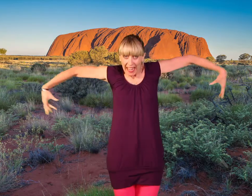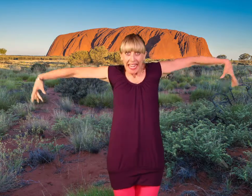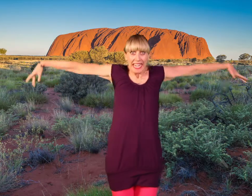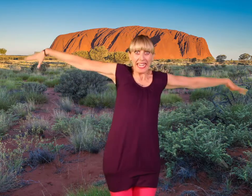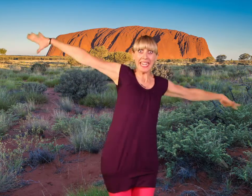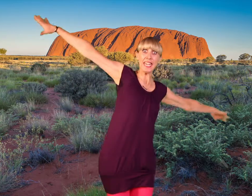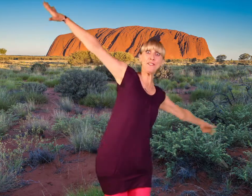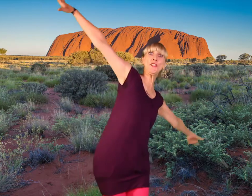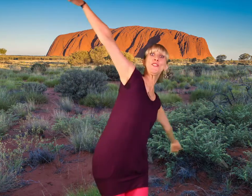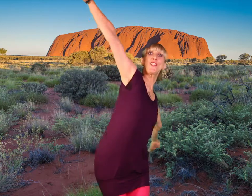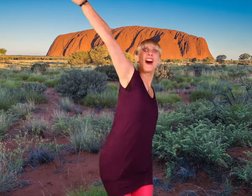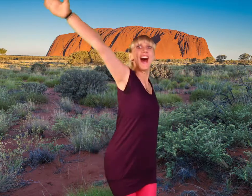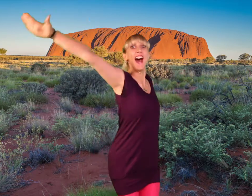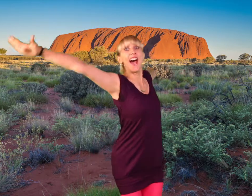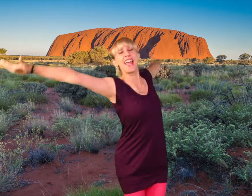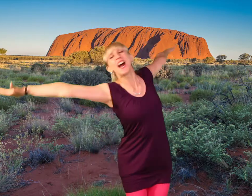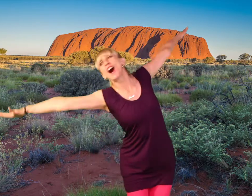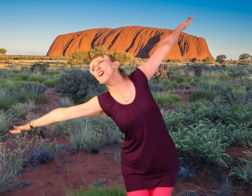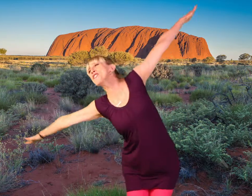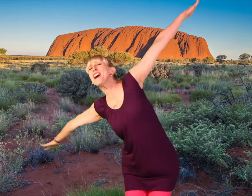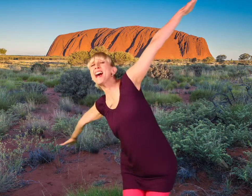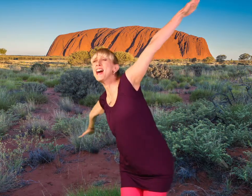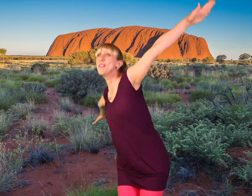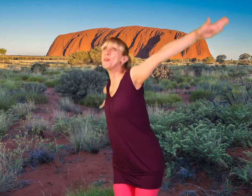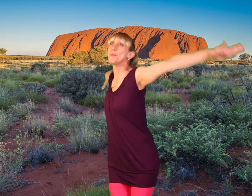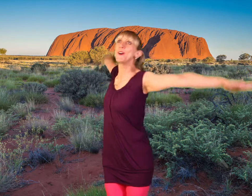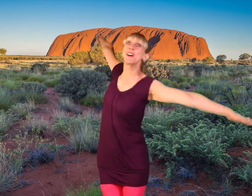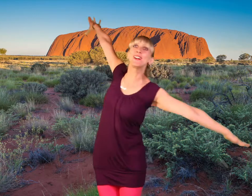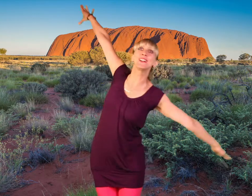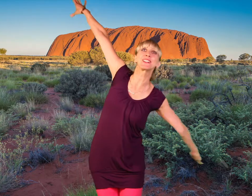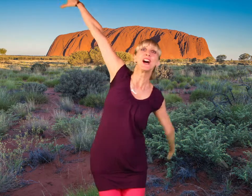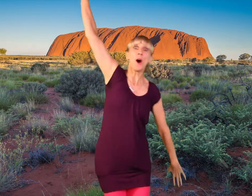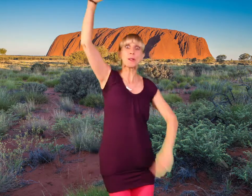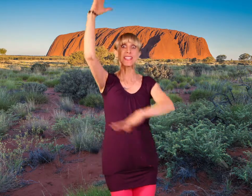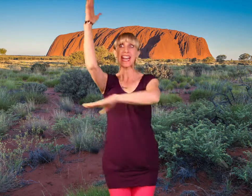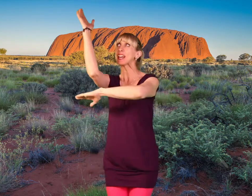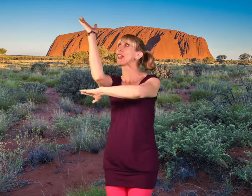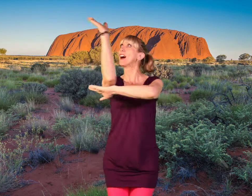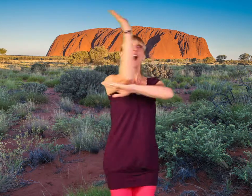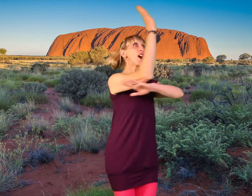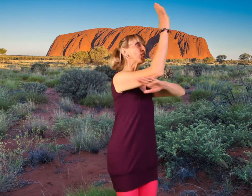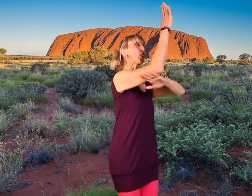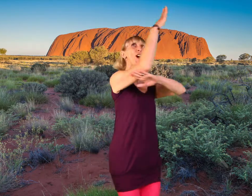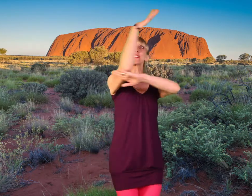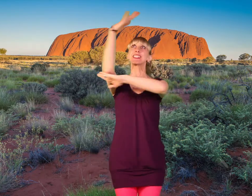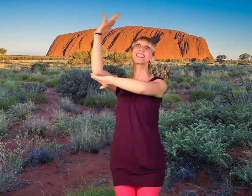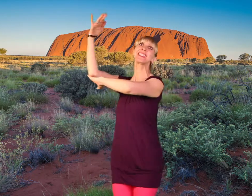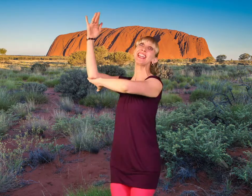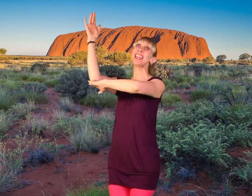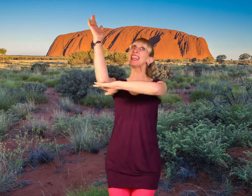If you fly around the world, or sail across the sea,